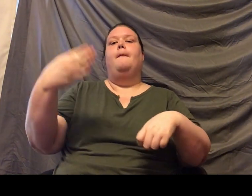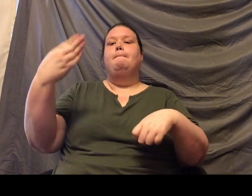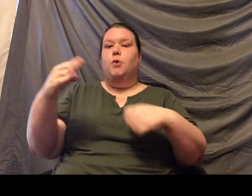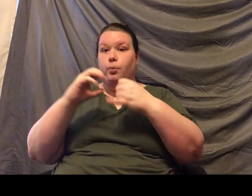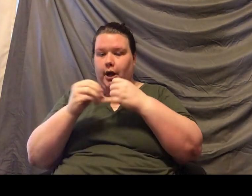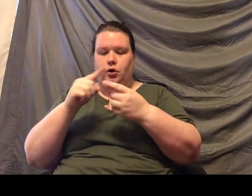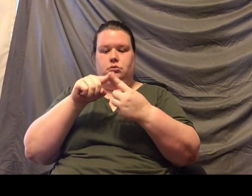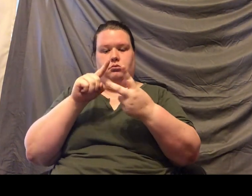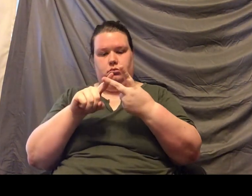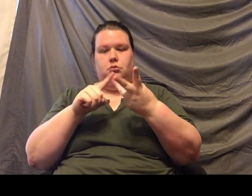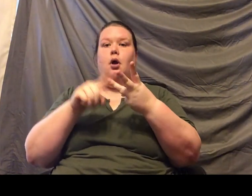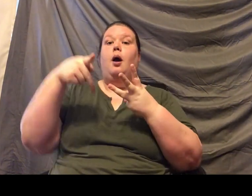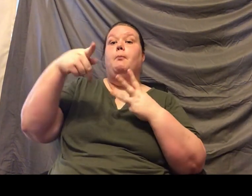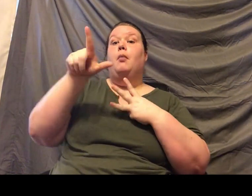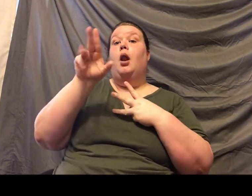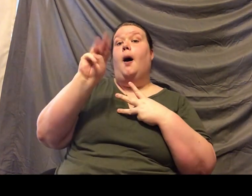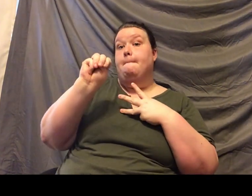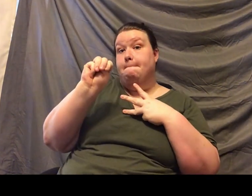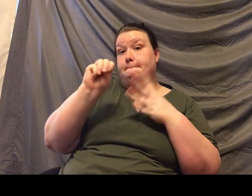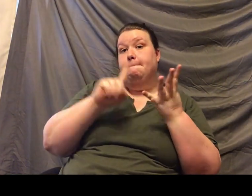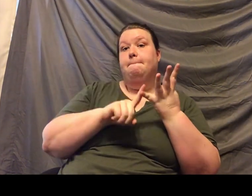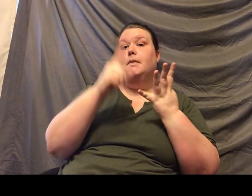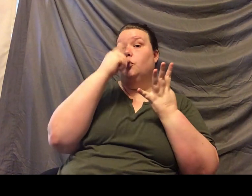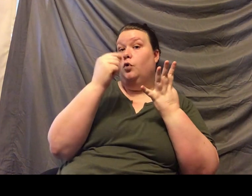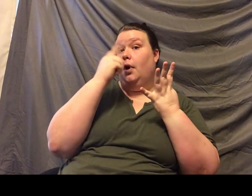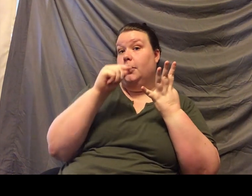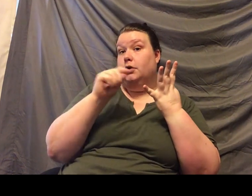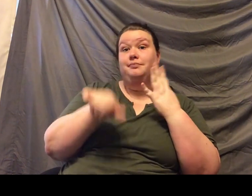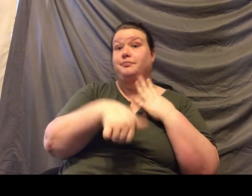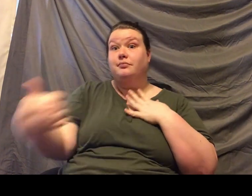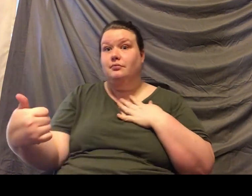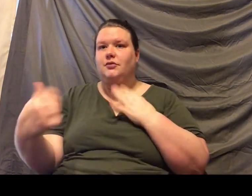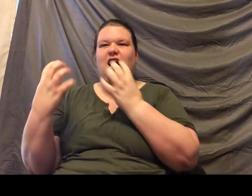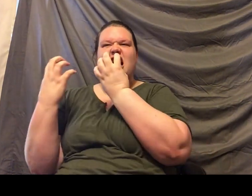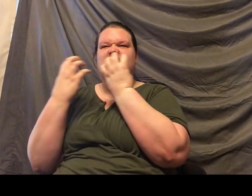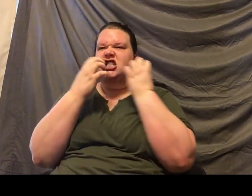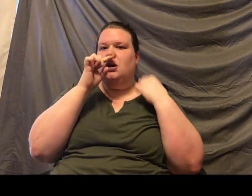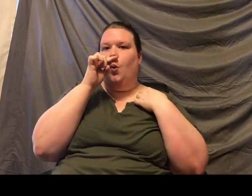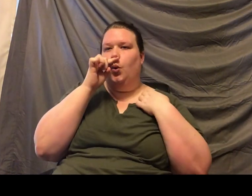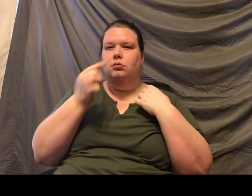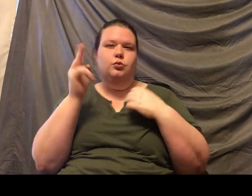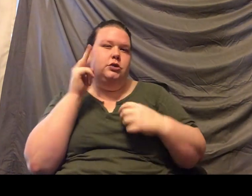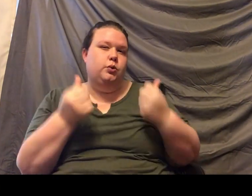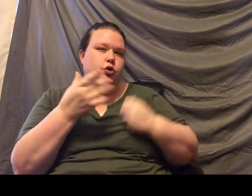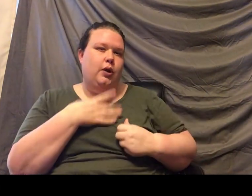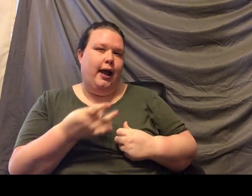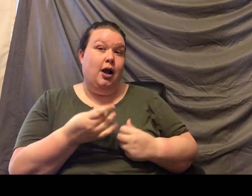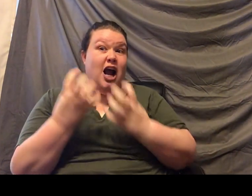and strawberries also. But one of his other favorite foods is corn on the cob. So let's see which one Moe likes right now. Do you want some corn on the cob,